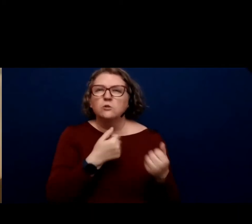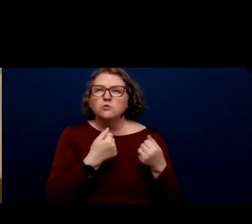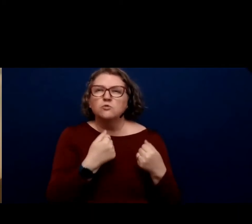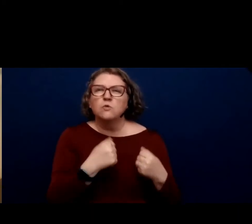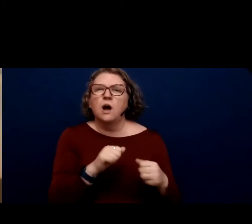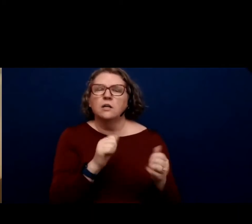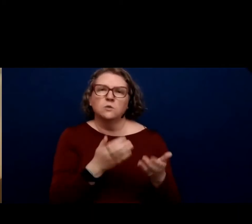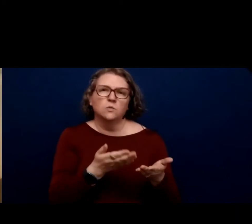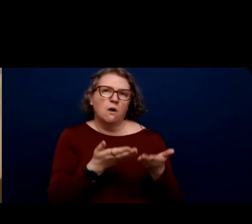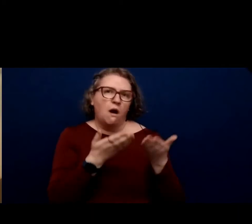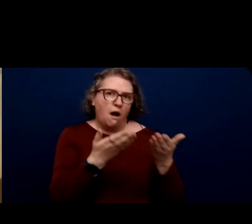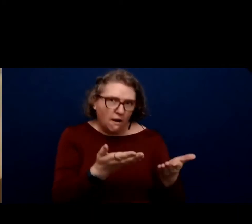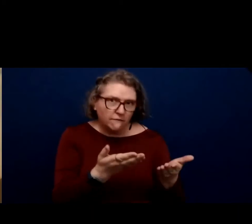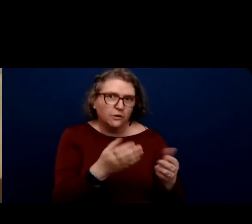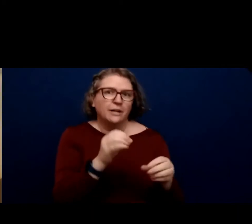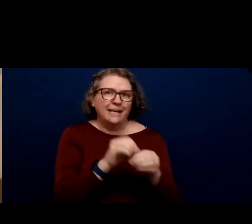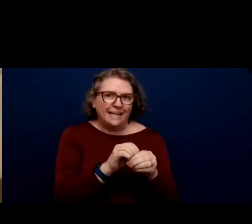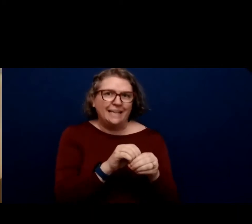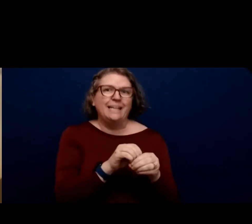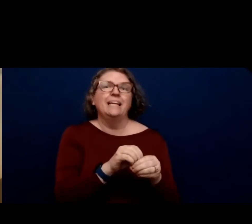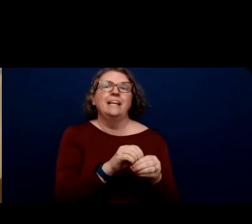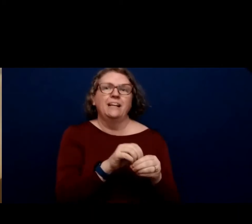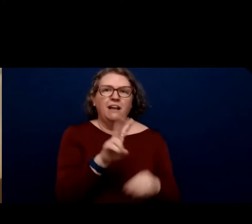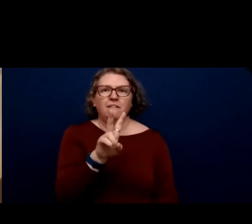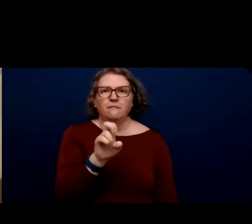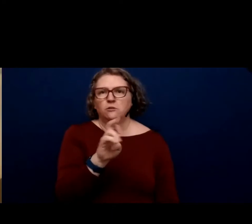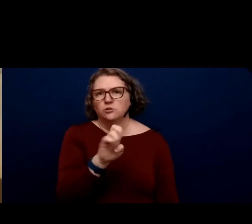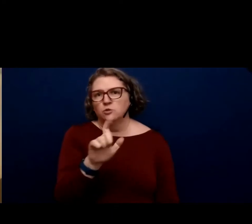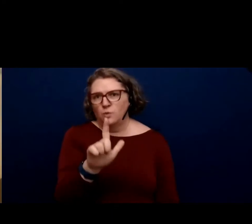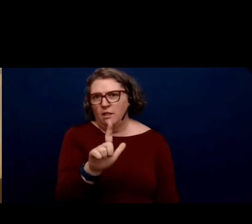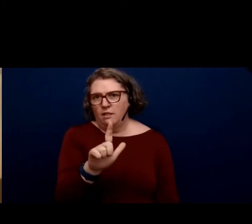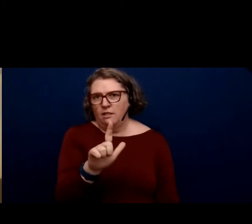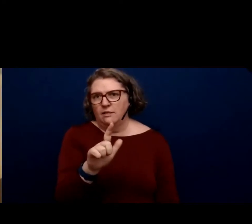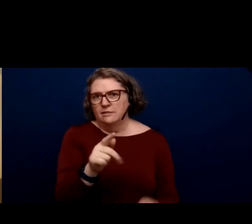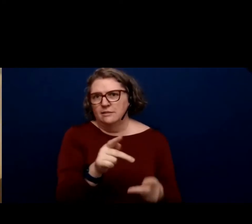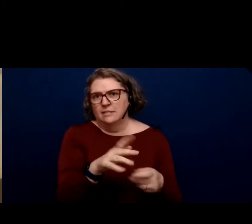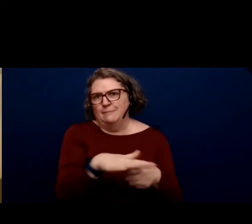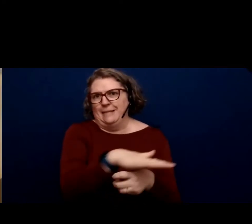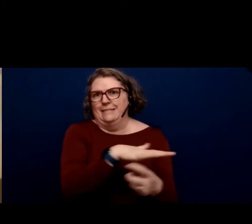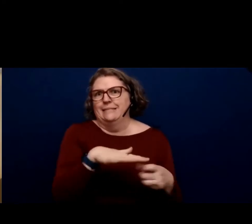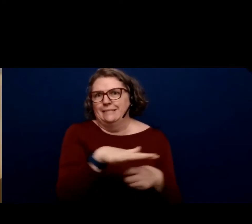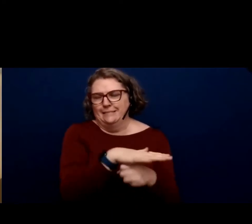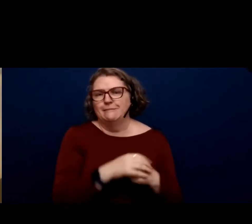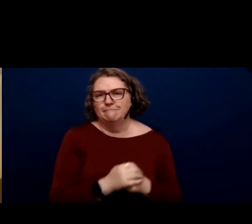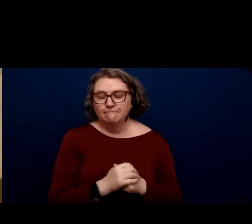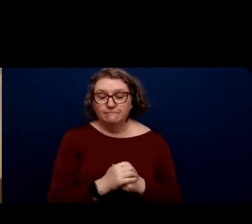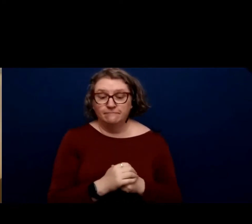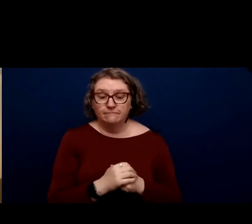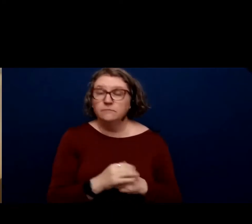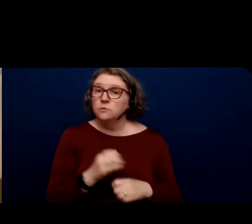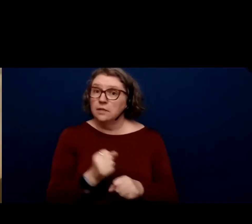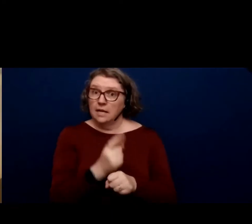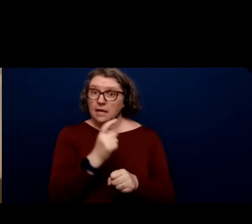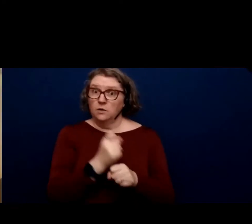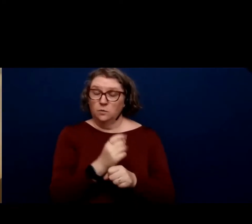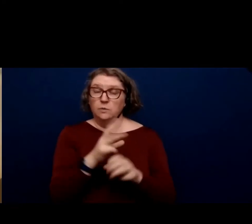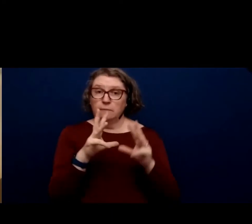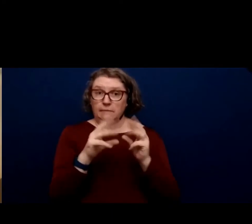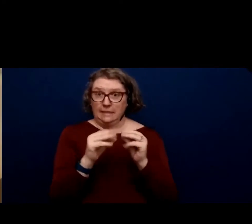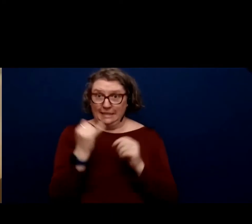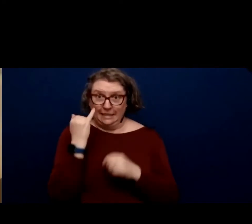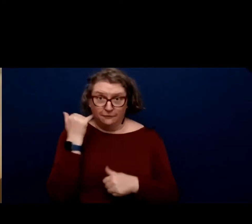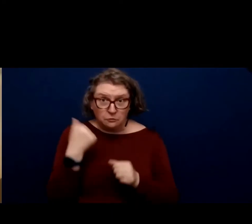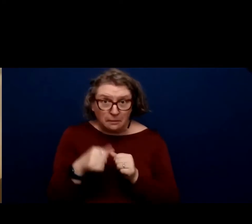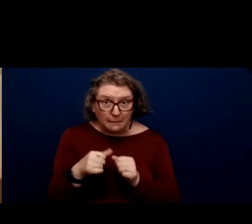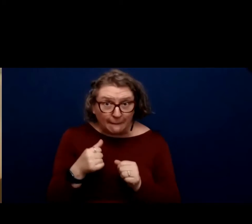the virtual space. So the ARA Annual Meeting, for those of you who remember